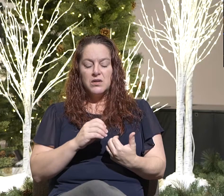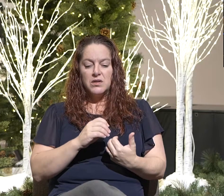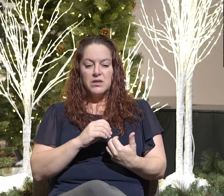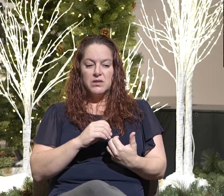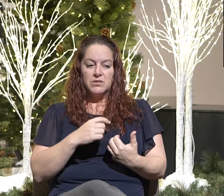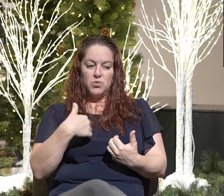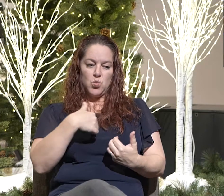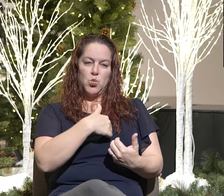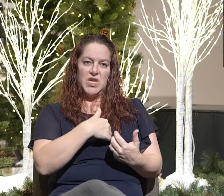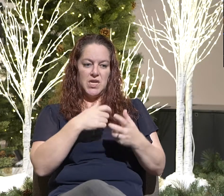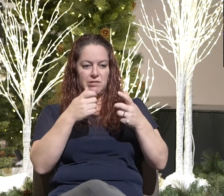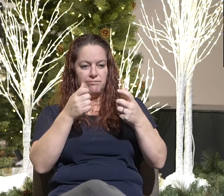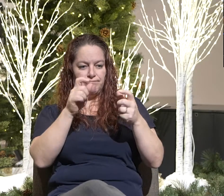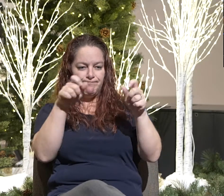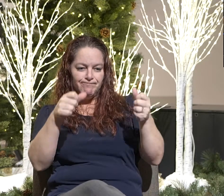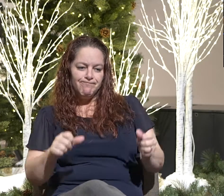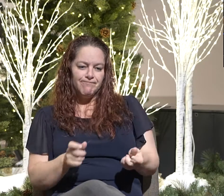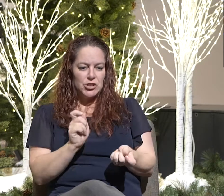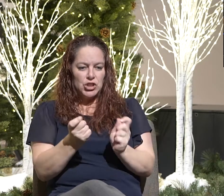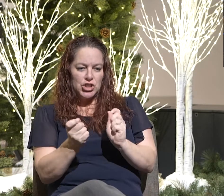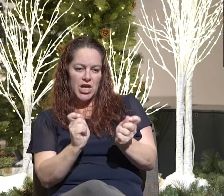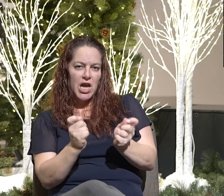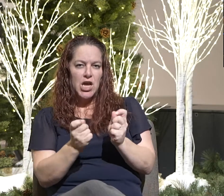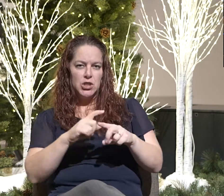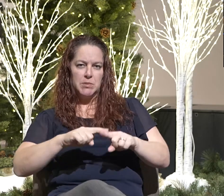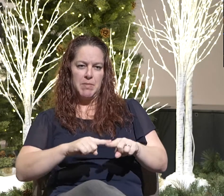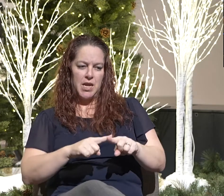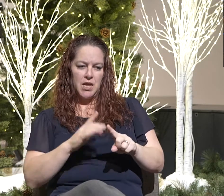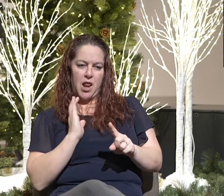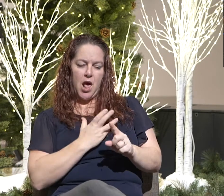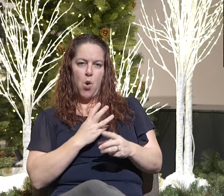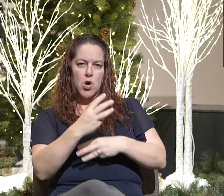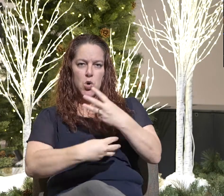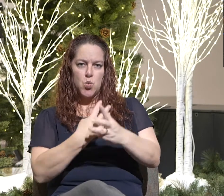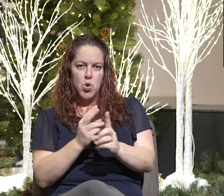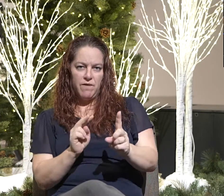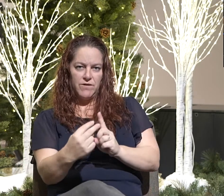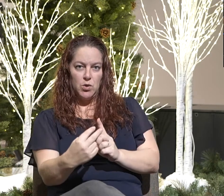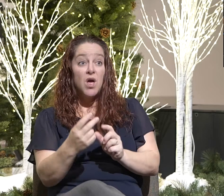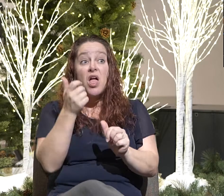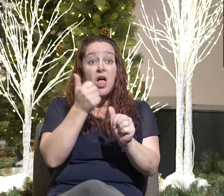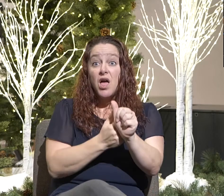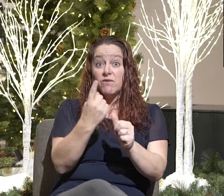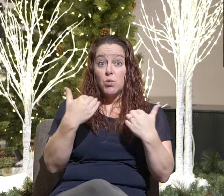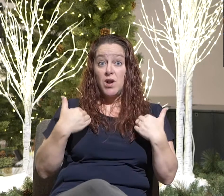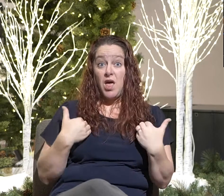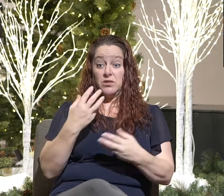by a biblical worldview? See, everyone has a worldview.